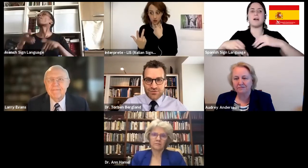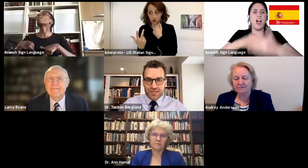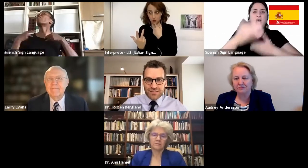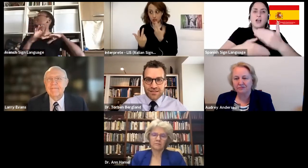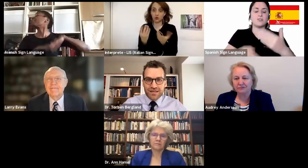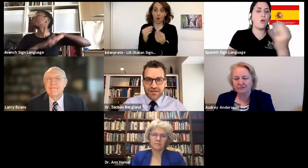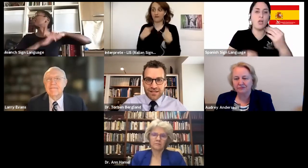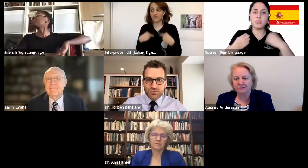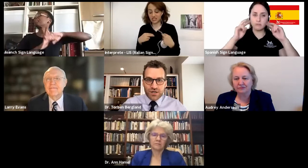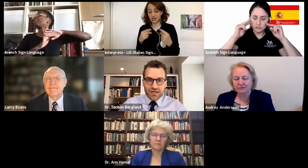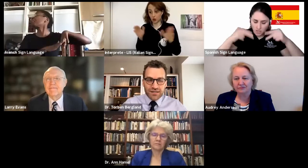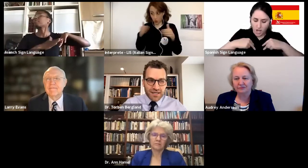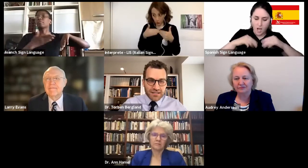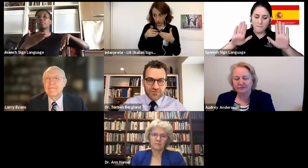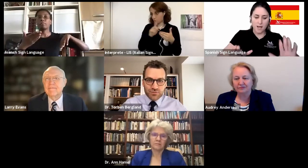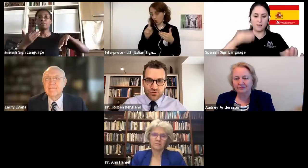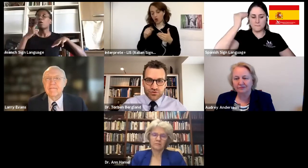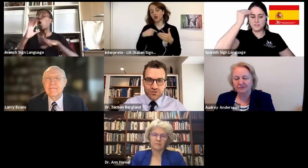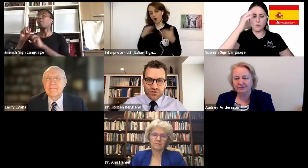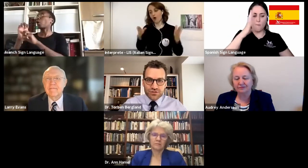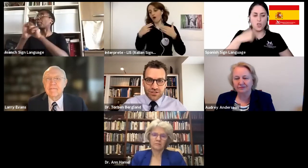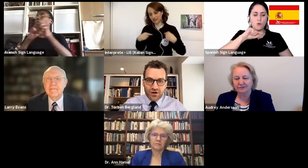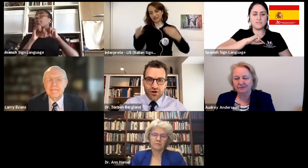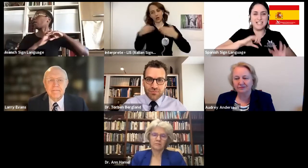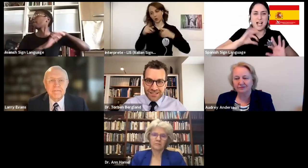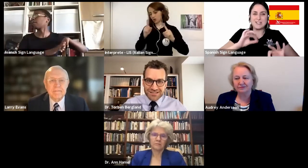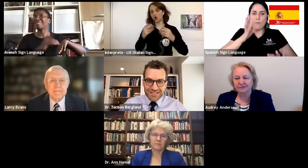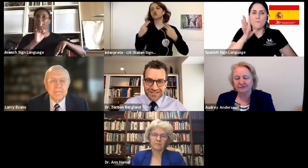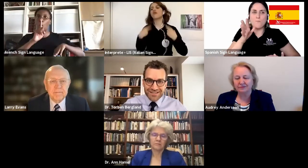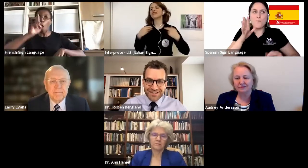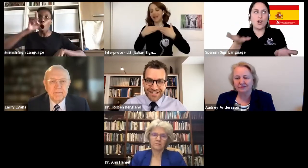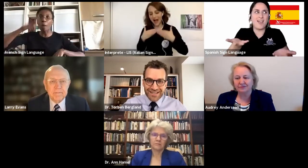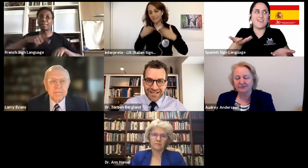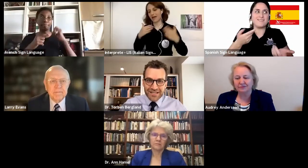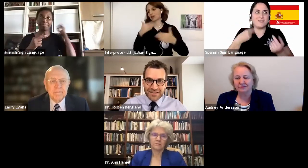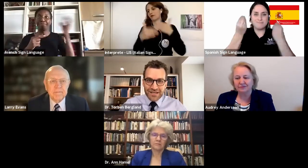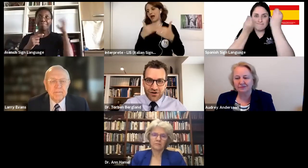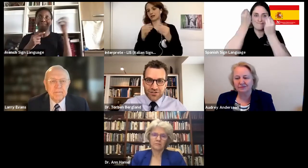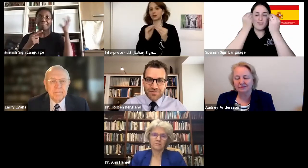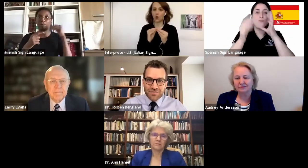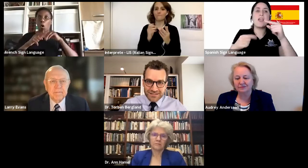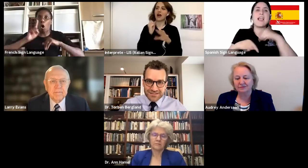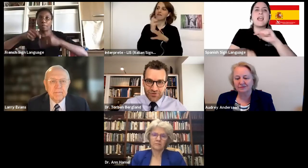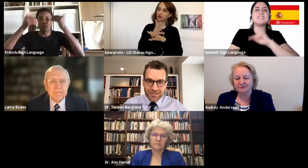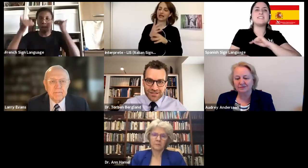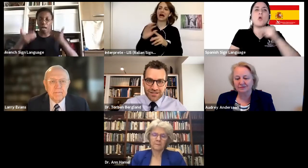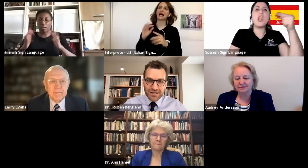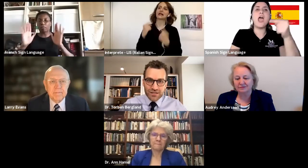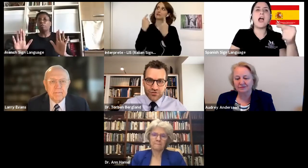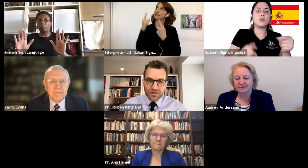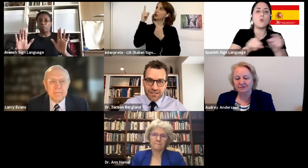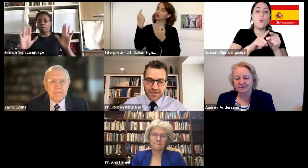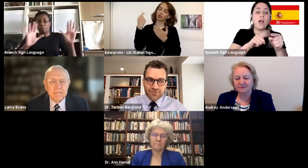attention to that. And that's why negative emotions are a blessing. They are necessary